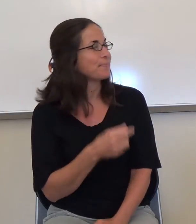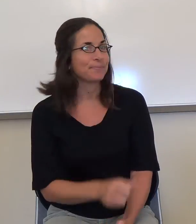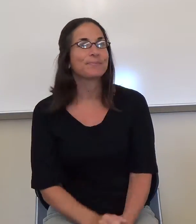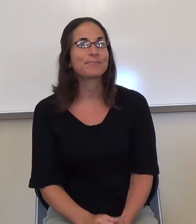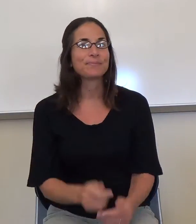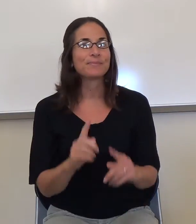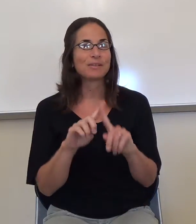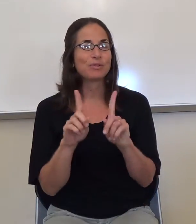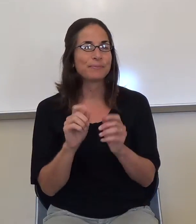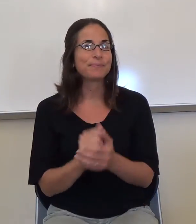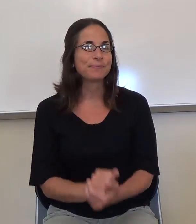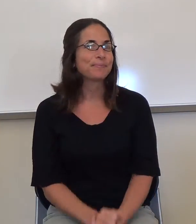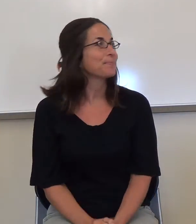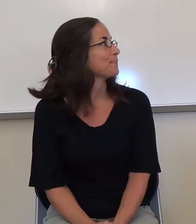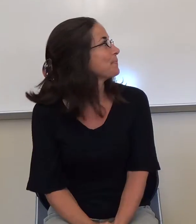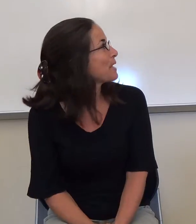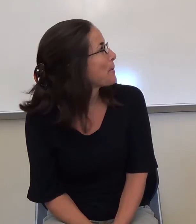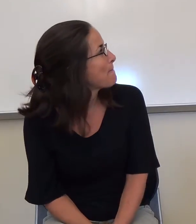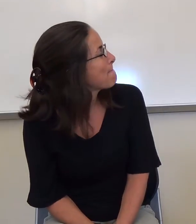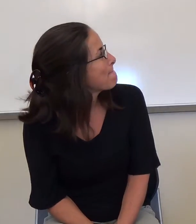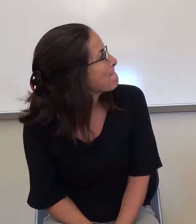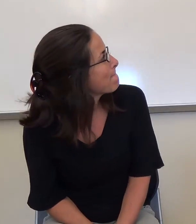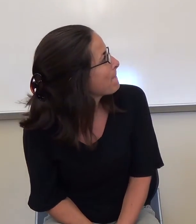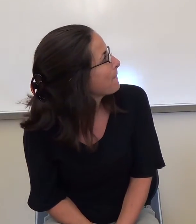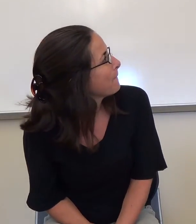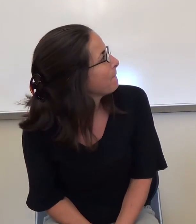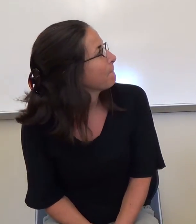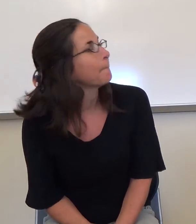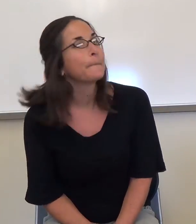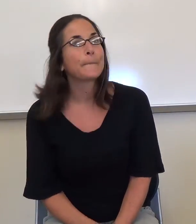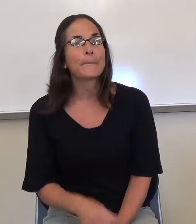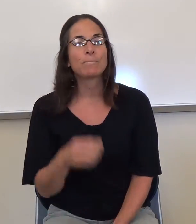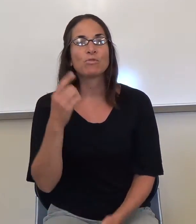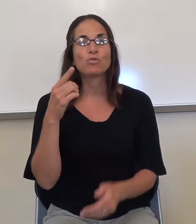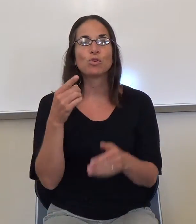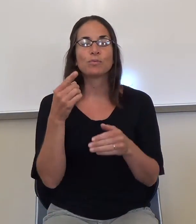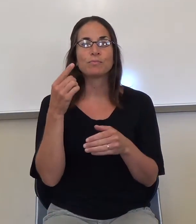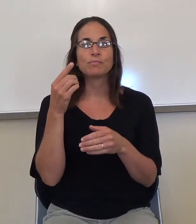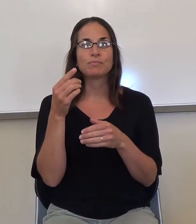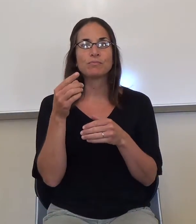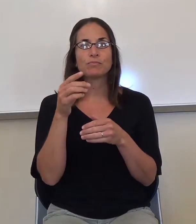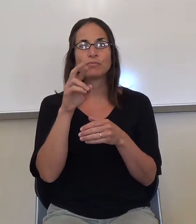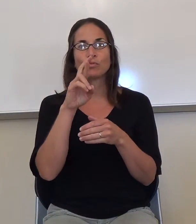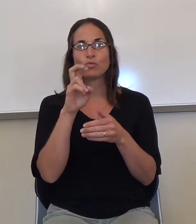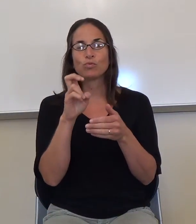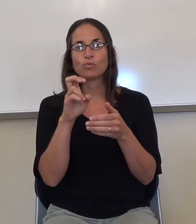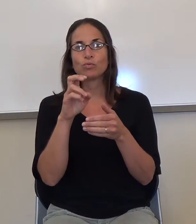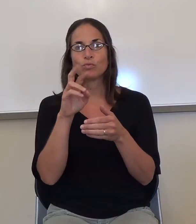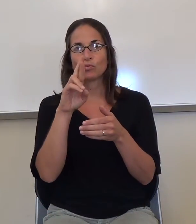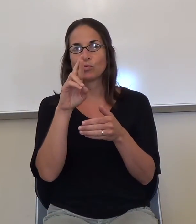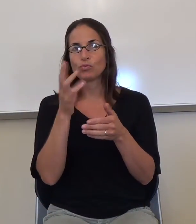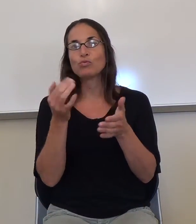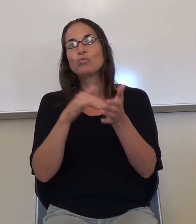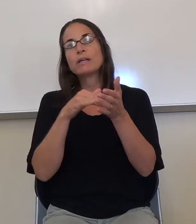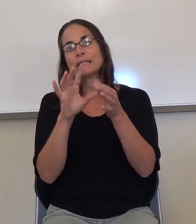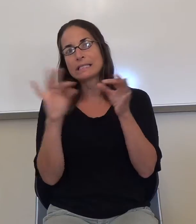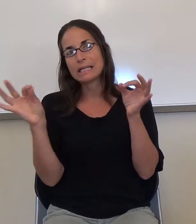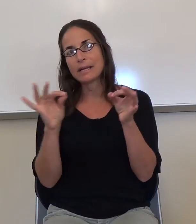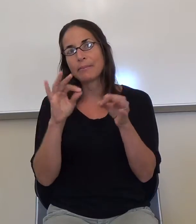Okay. So, what we're looking for with restatement clues are synonyms. What we're looking for with